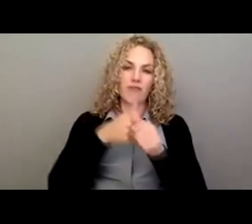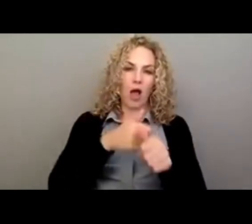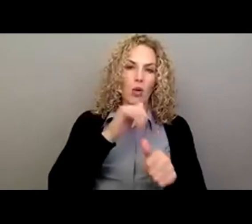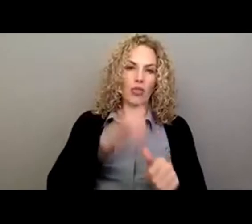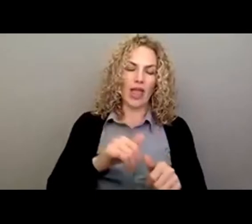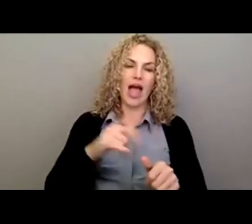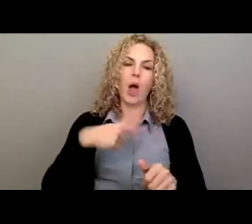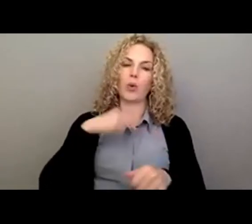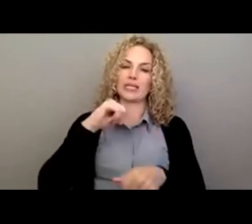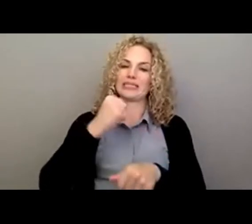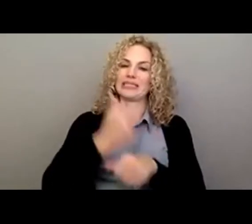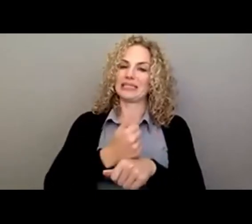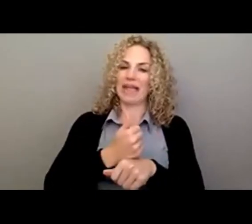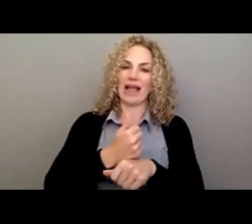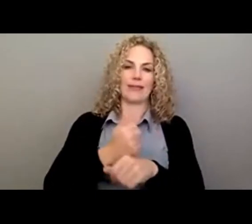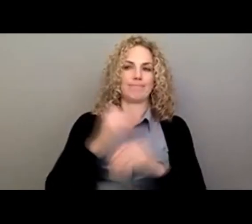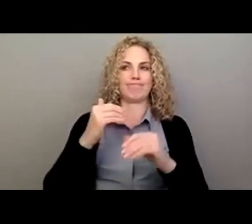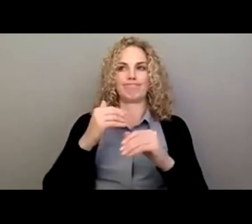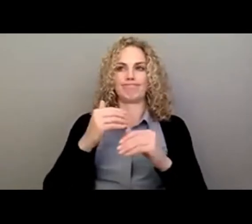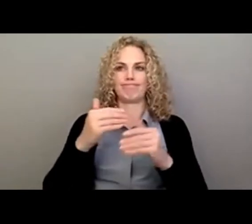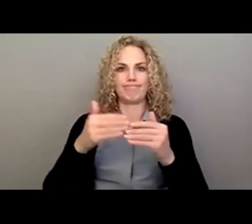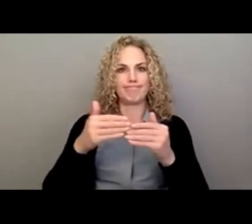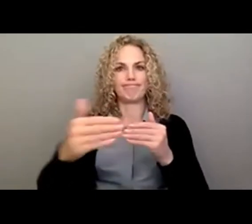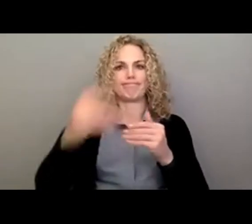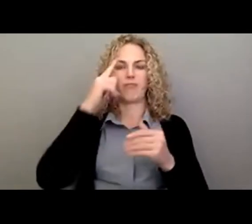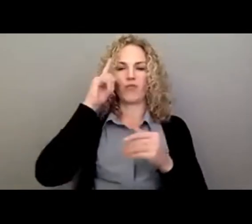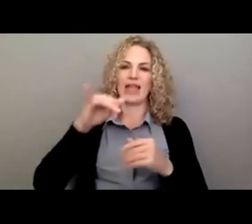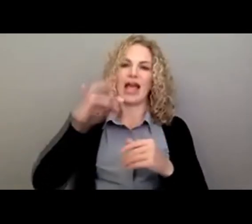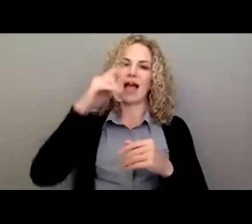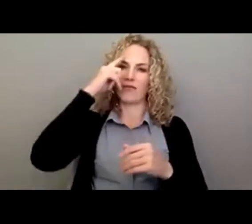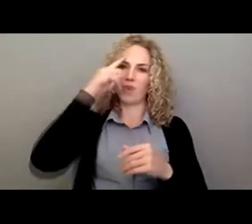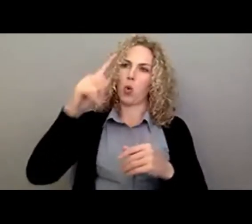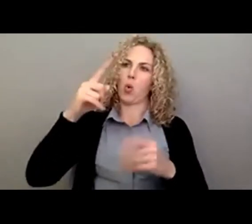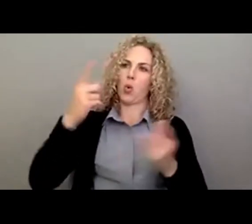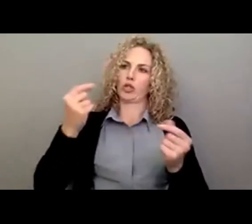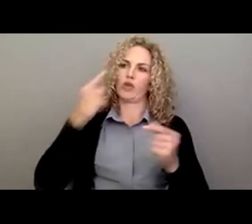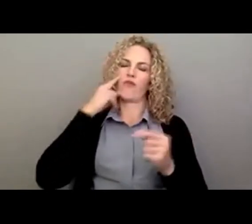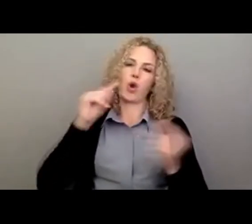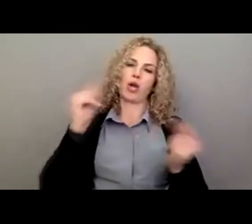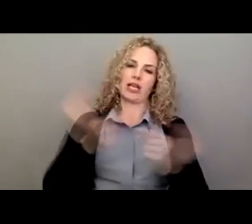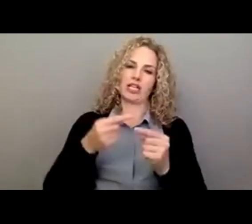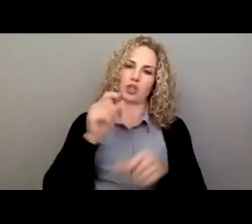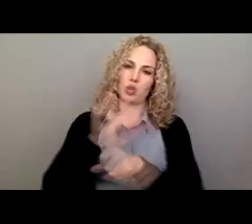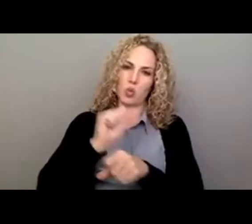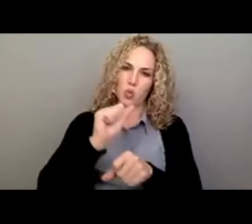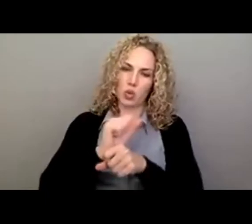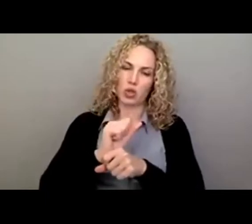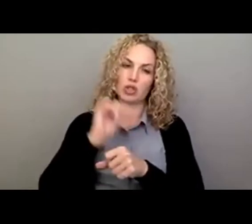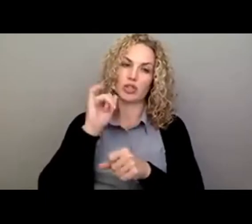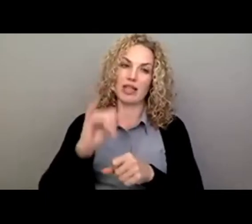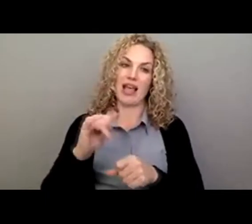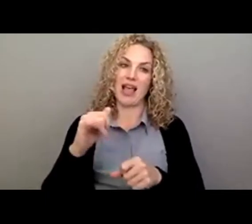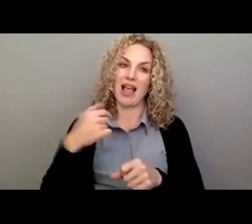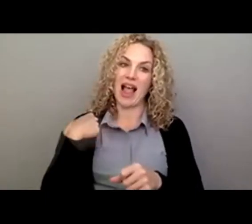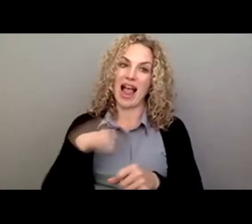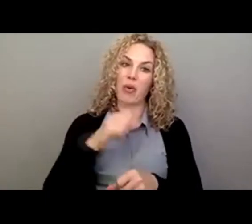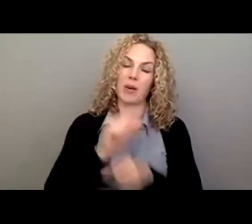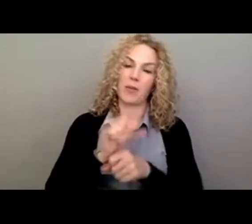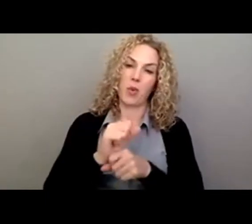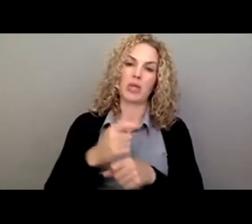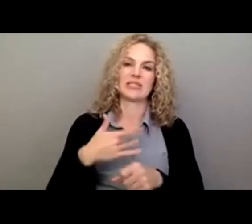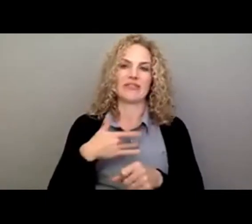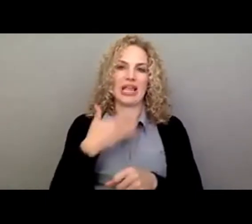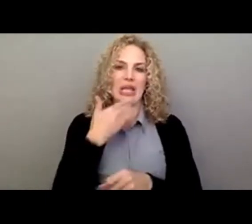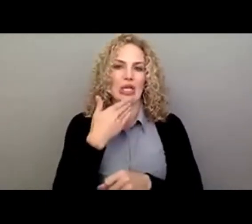set the tone for that and what we were willing to do for injured workers. And that made our employees feel good